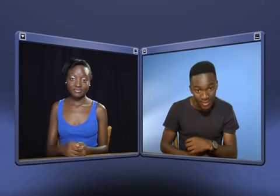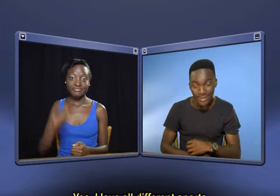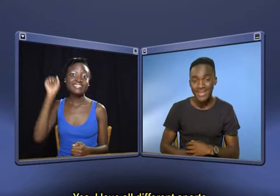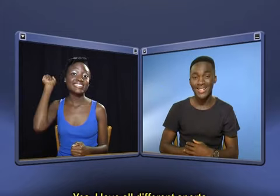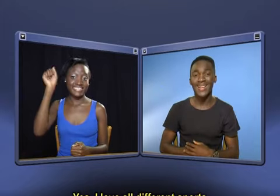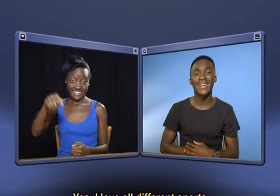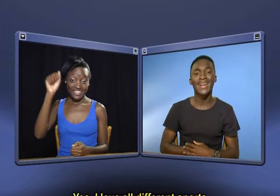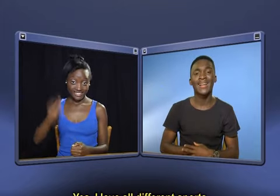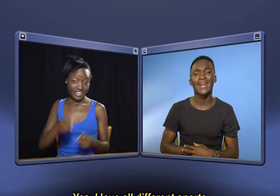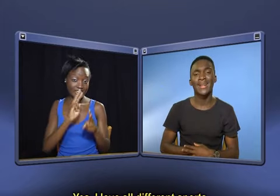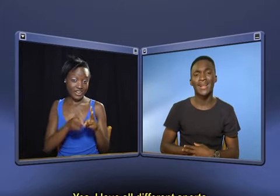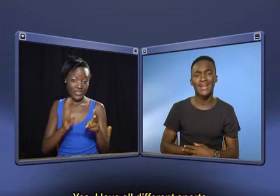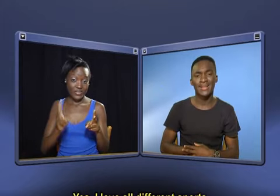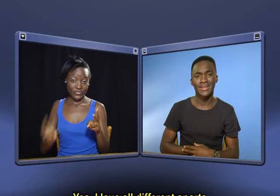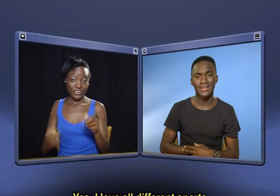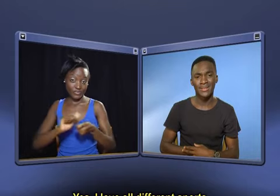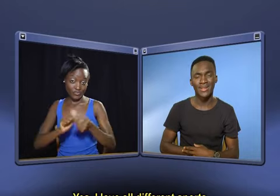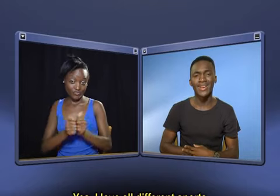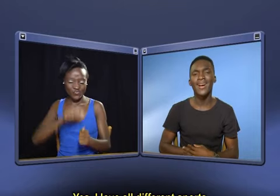Yes, I love all different sports.